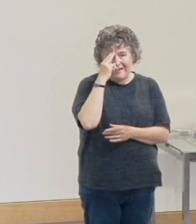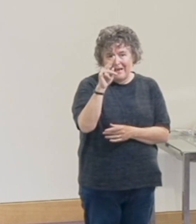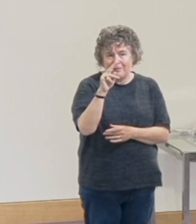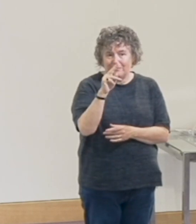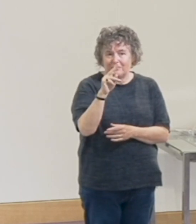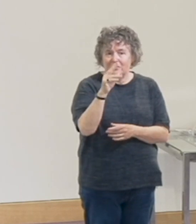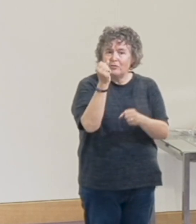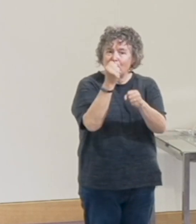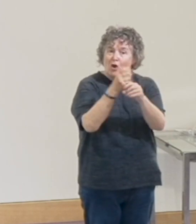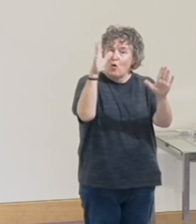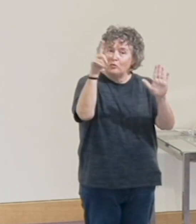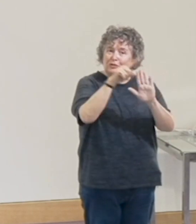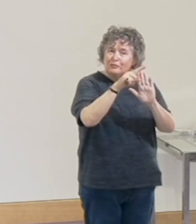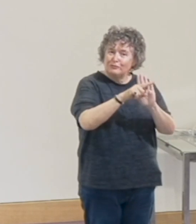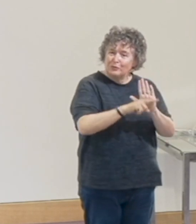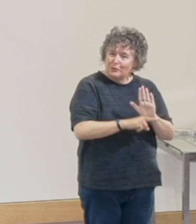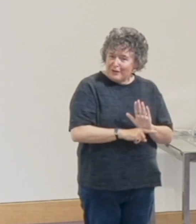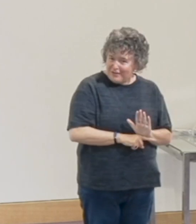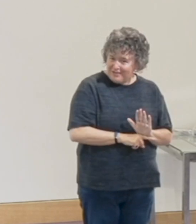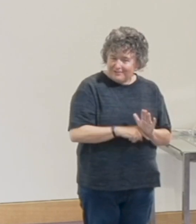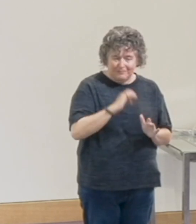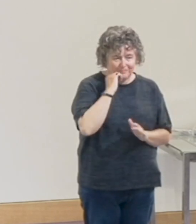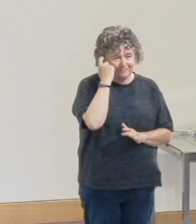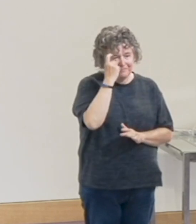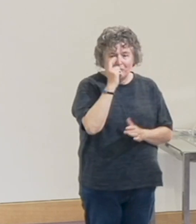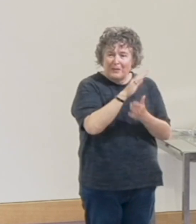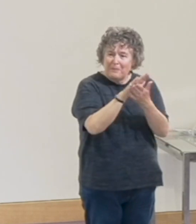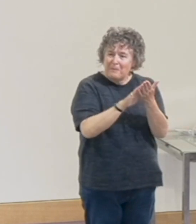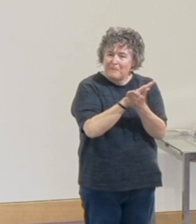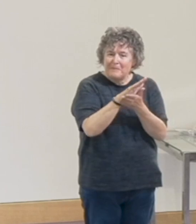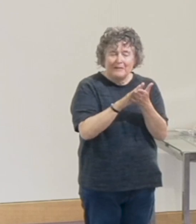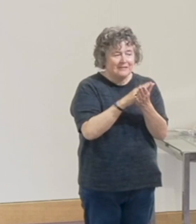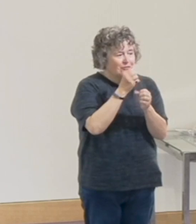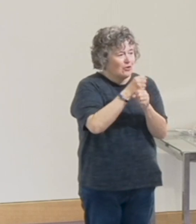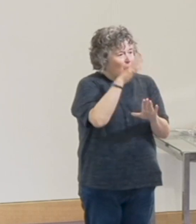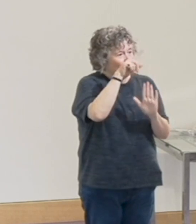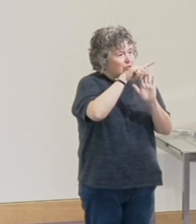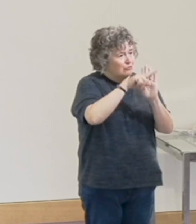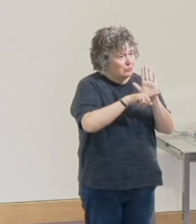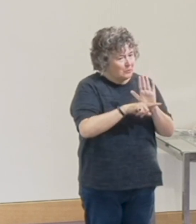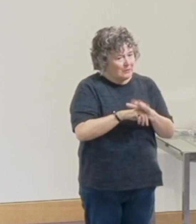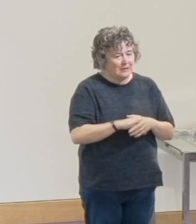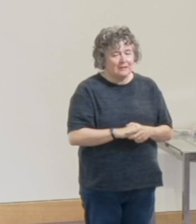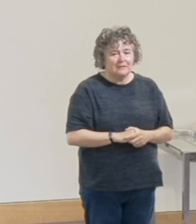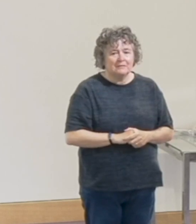Golden Rule. And we're going to think a little bit more about that in the next few minutes.